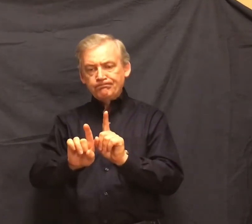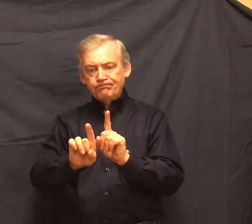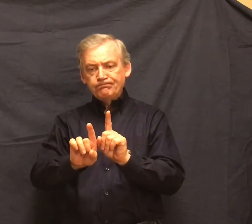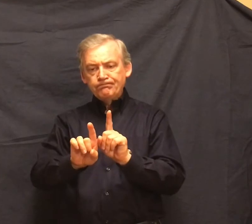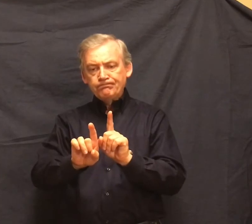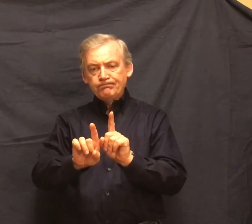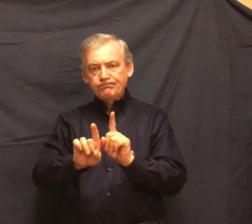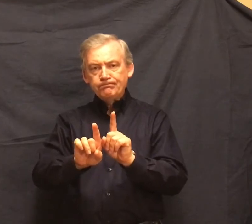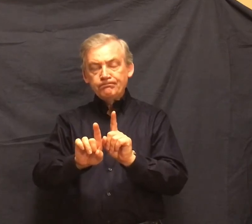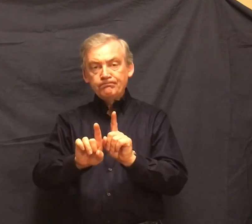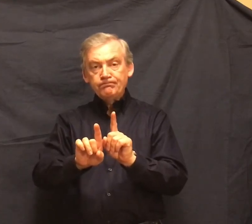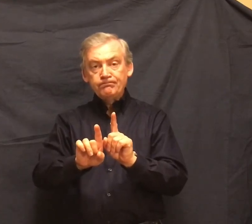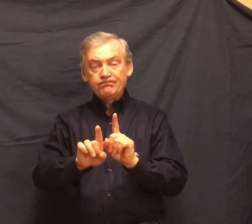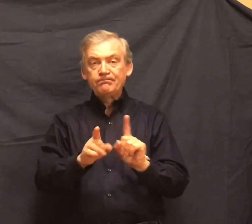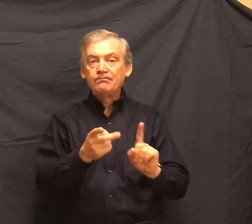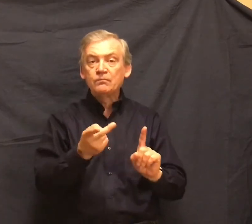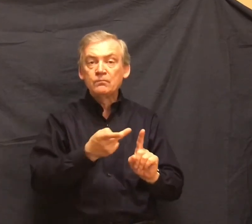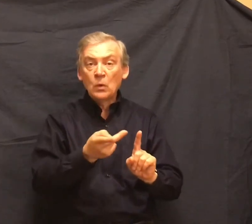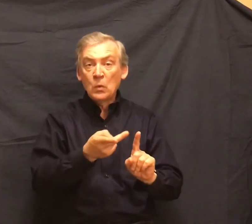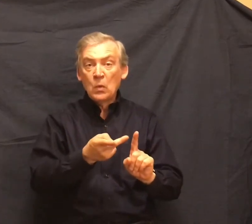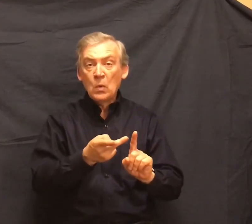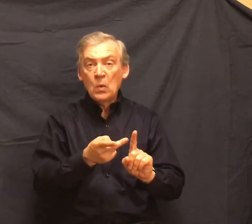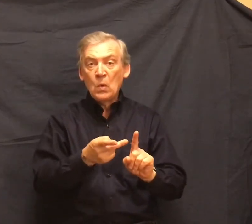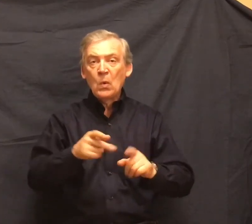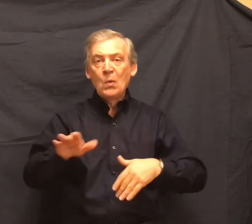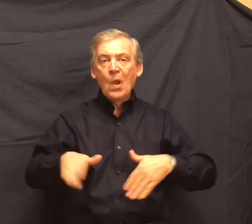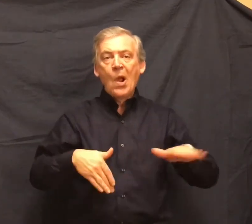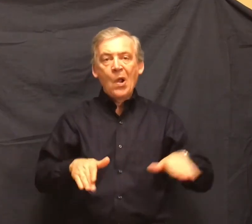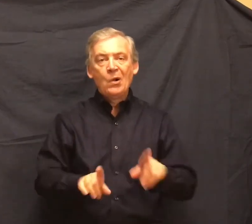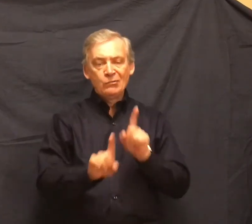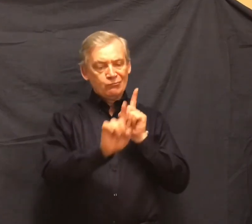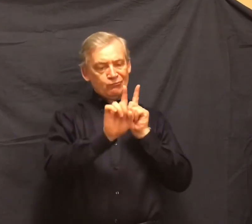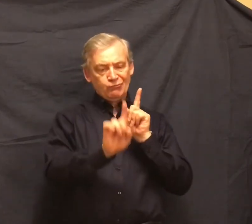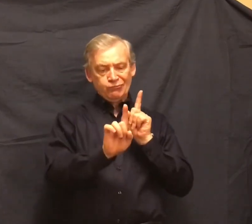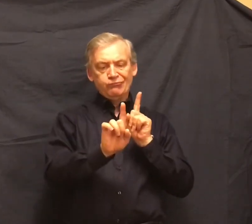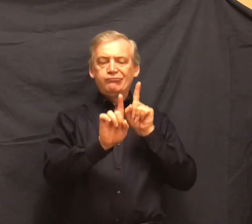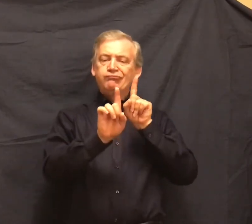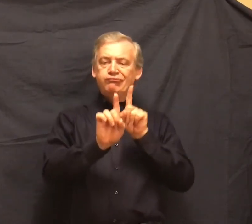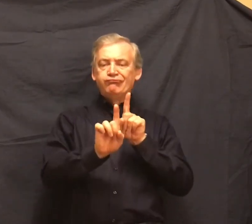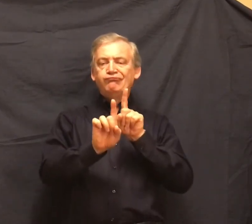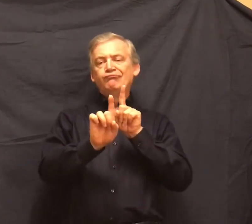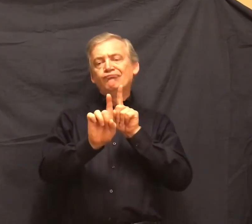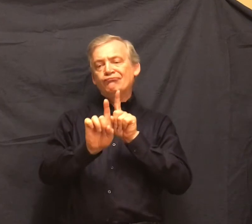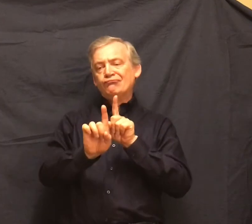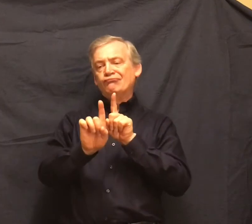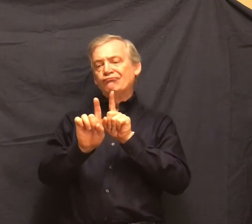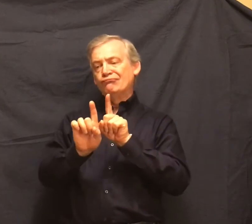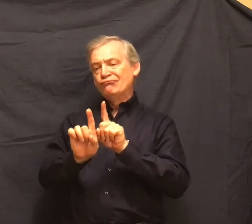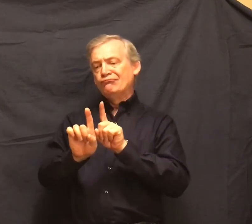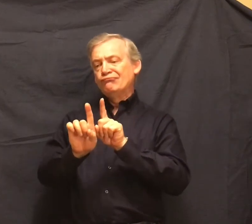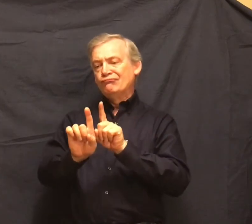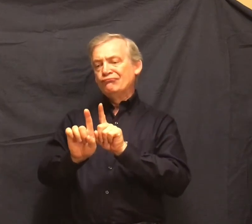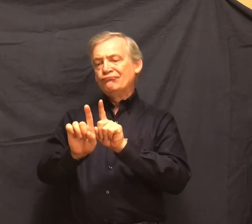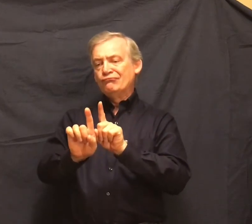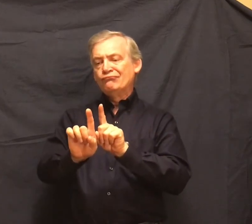They had walked in single file down the path, and even in the open one stayed behind the other.